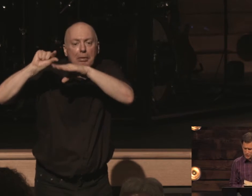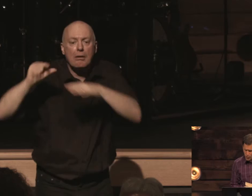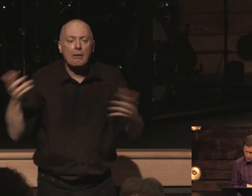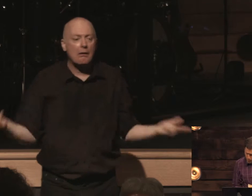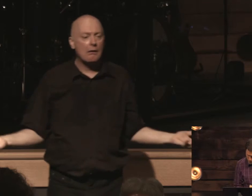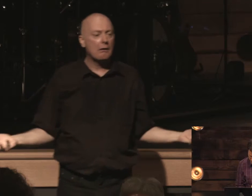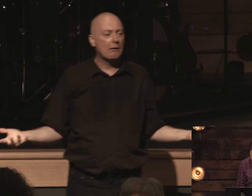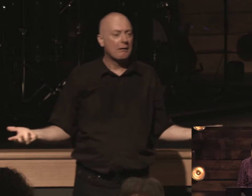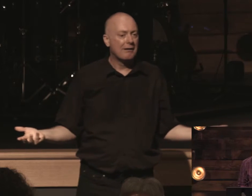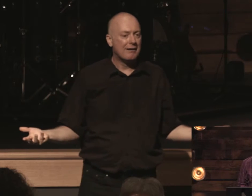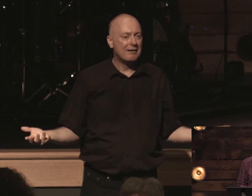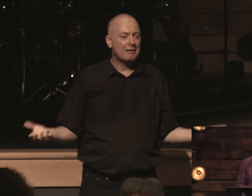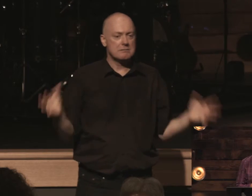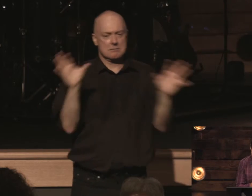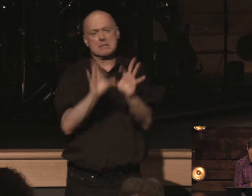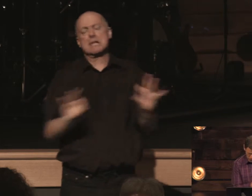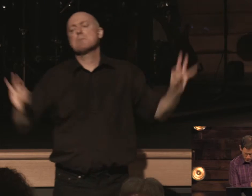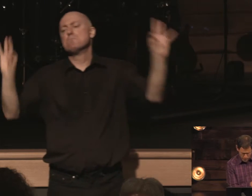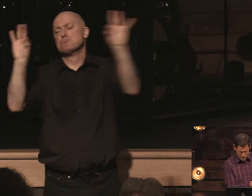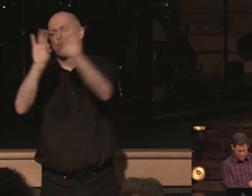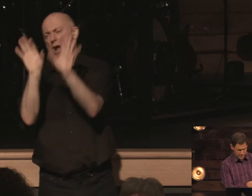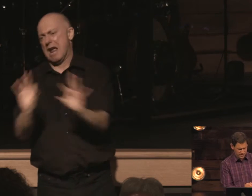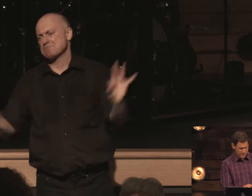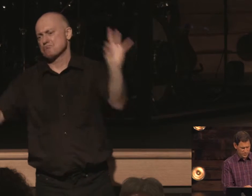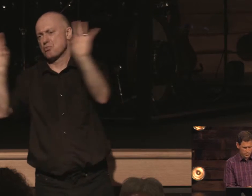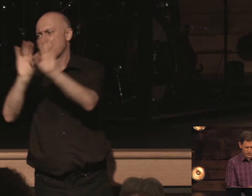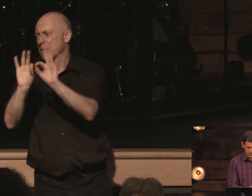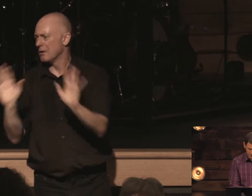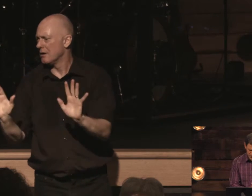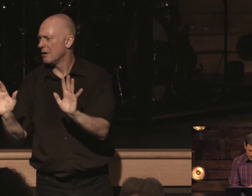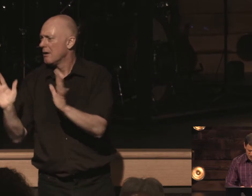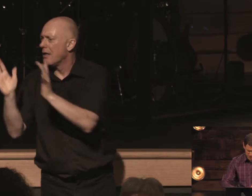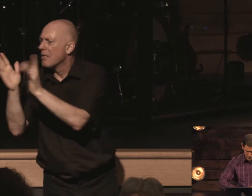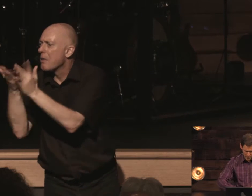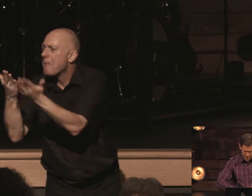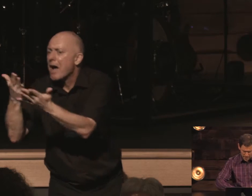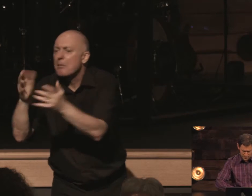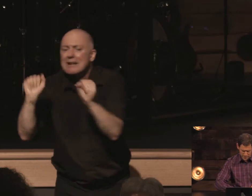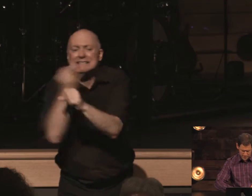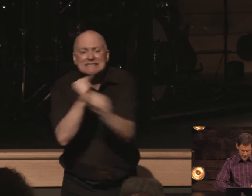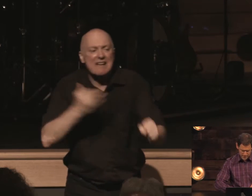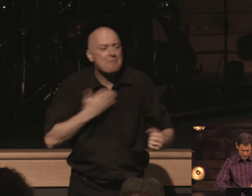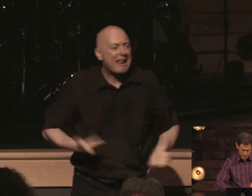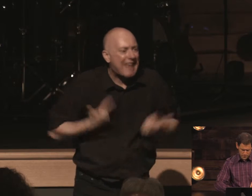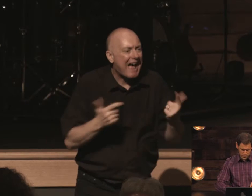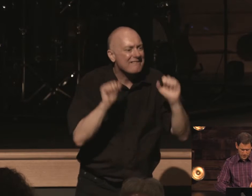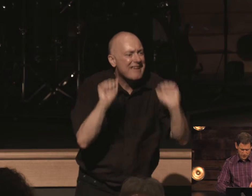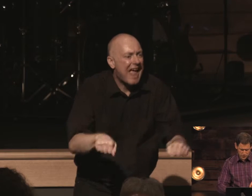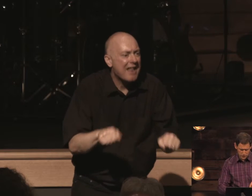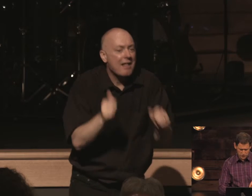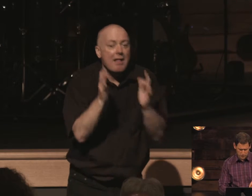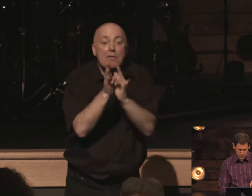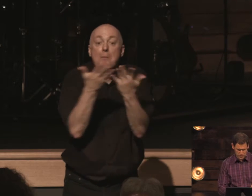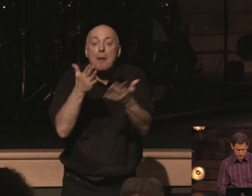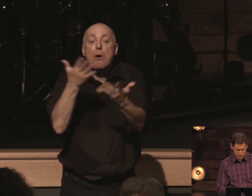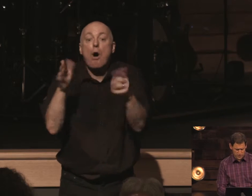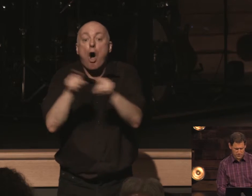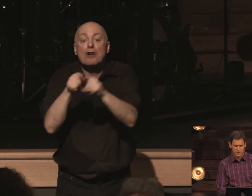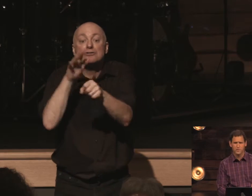is so important this is so important this book is sufficient to save my life this book that is also sufficient to do this number